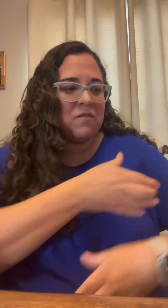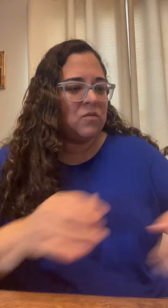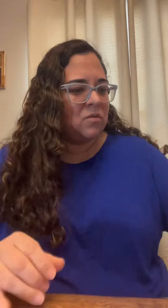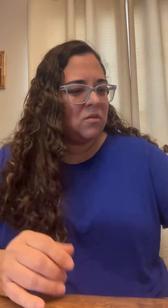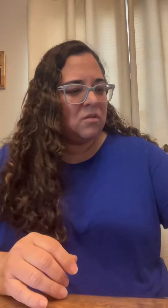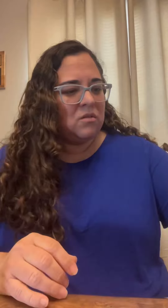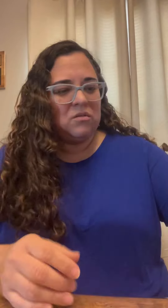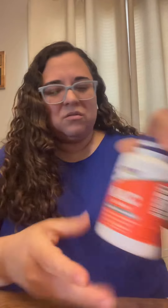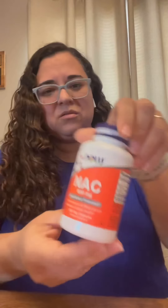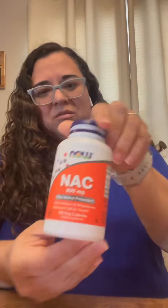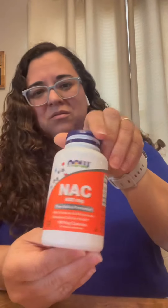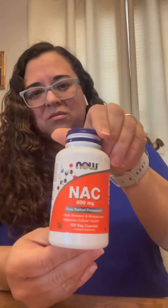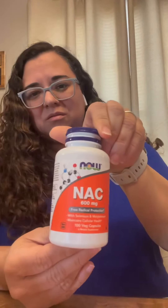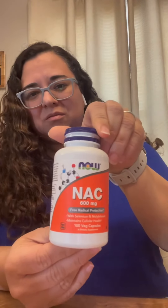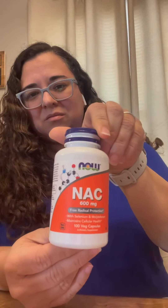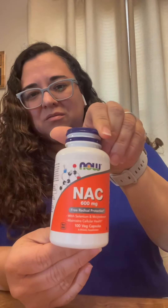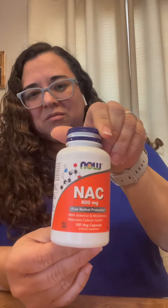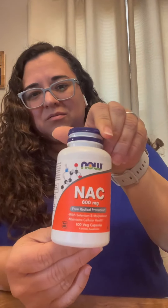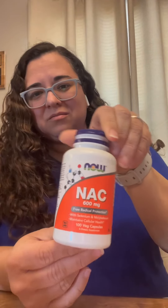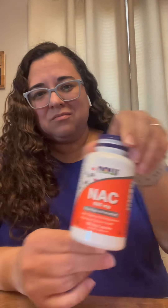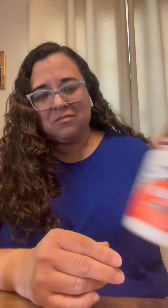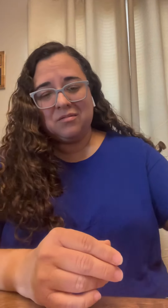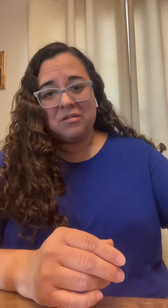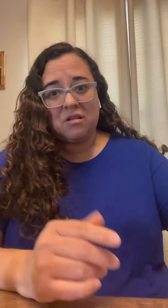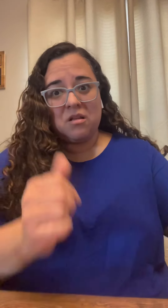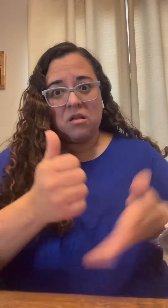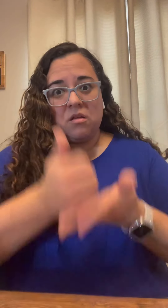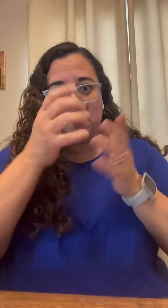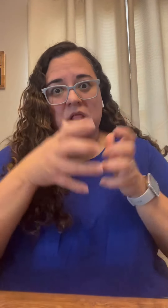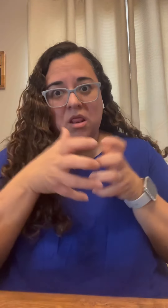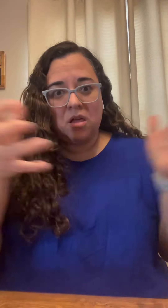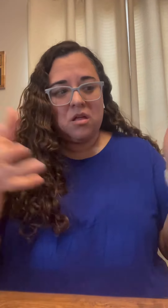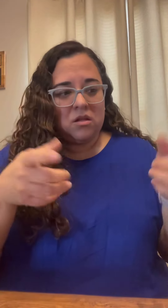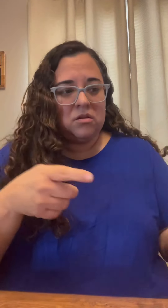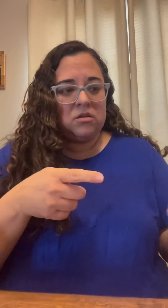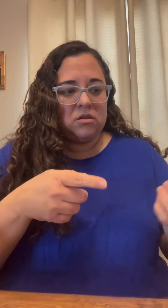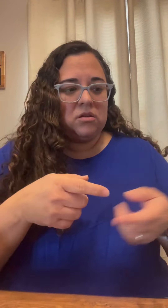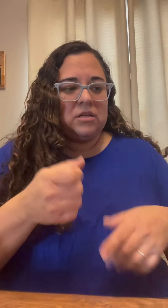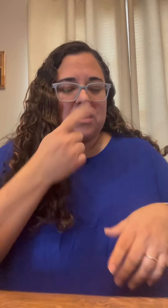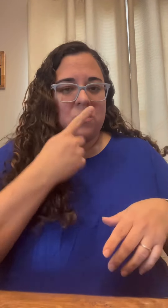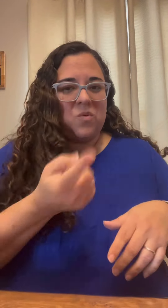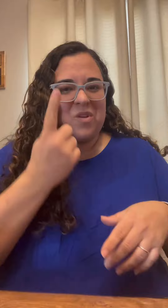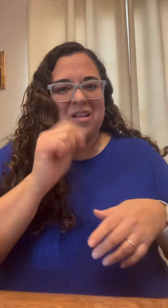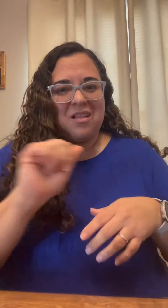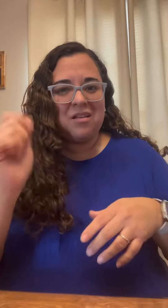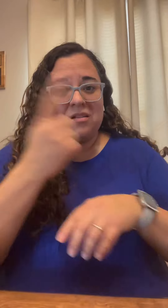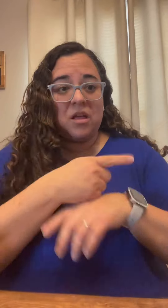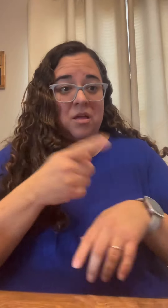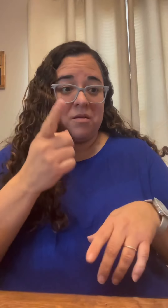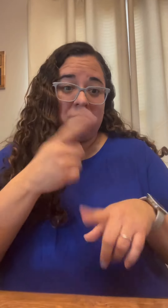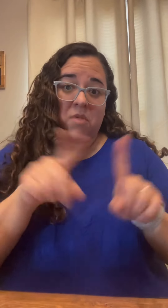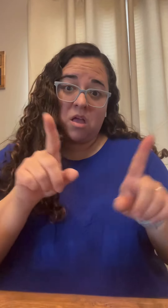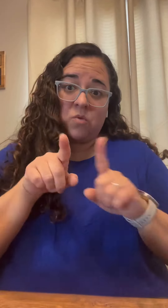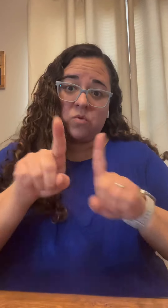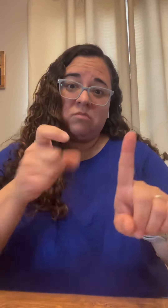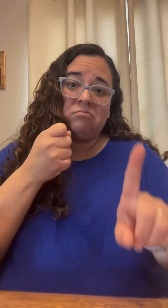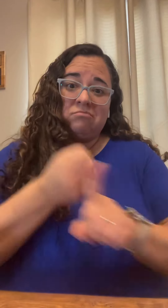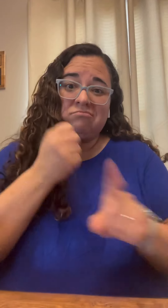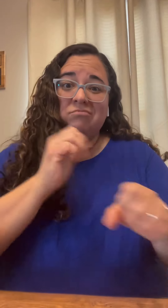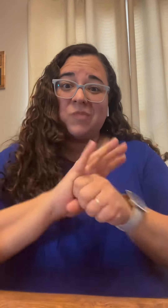this other one nac 600 milligrams helps a lot as well you can take one